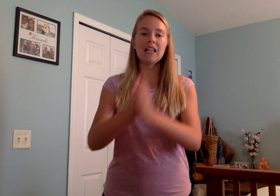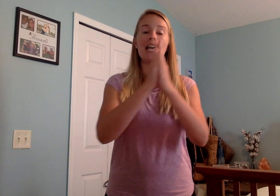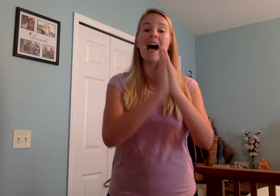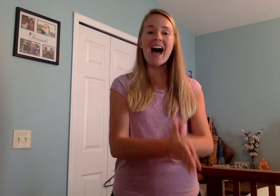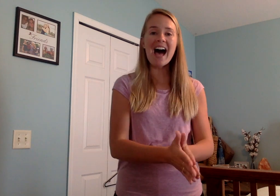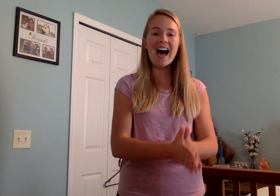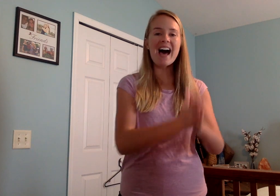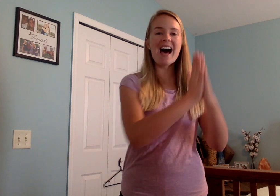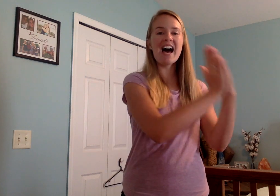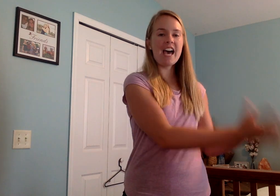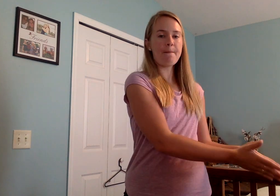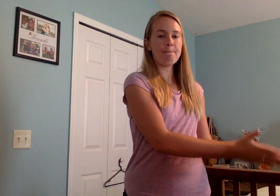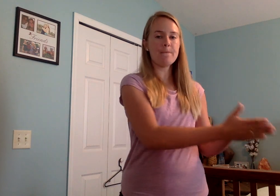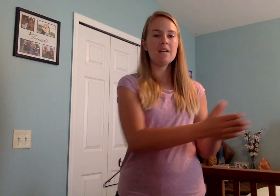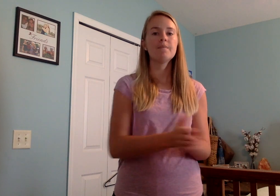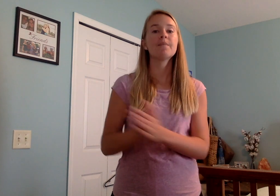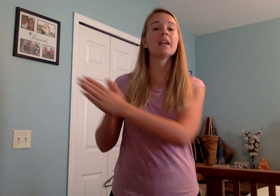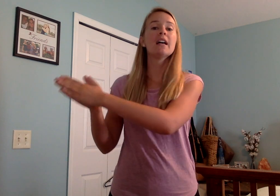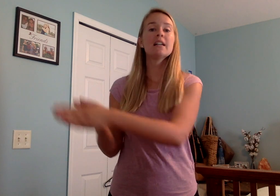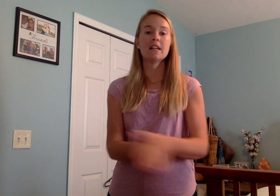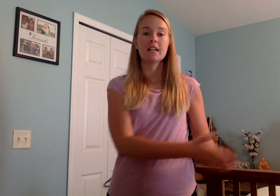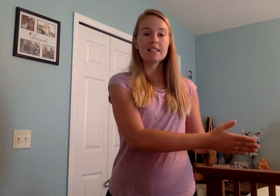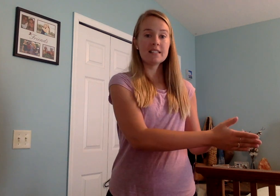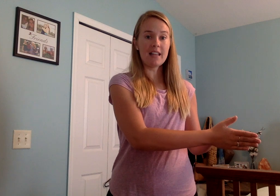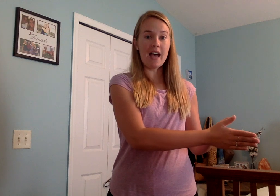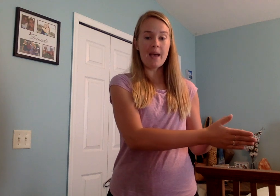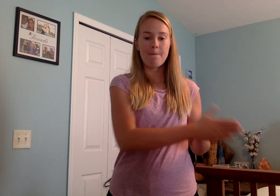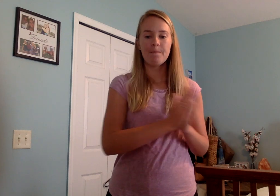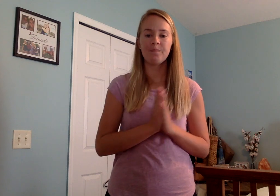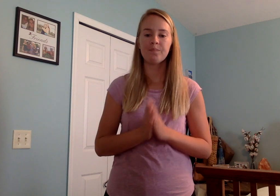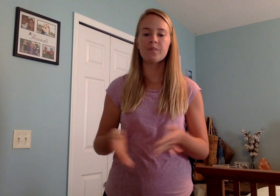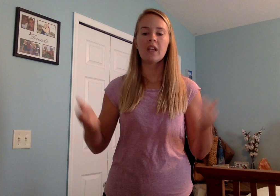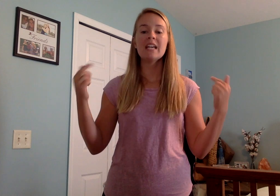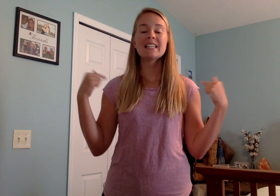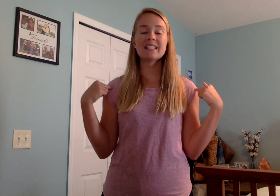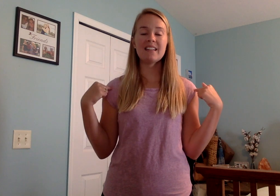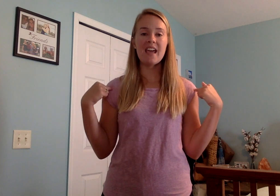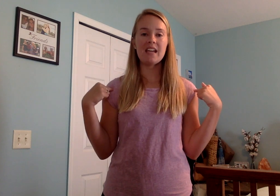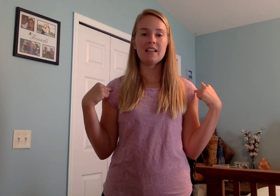Slime. Slime. Slime. Stain.